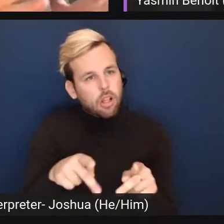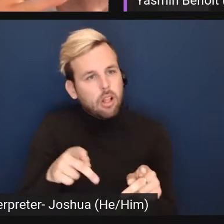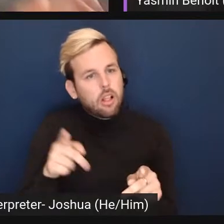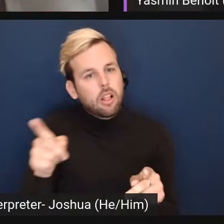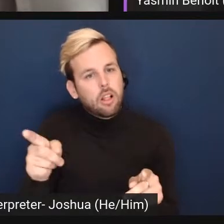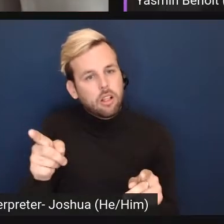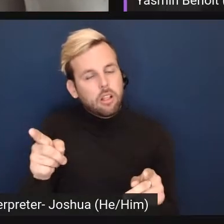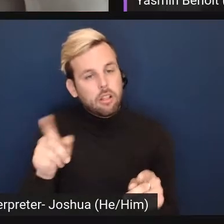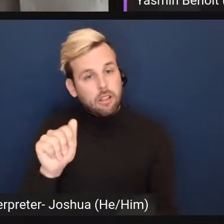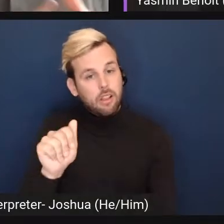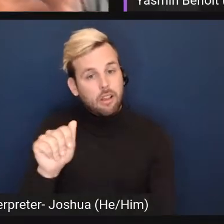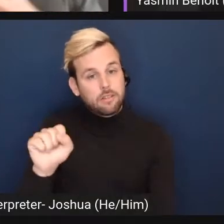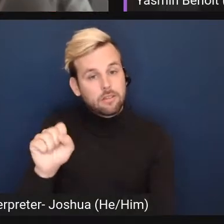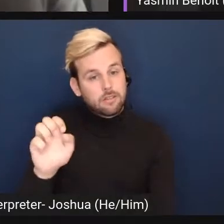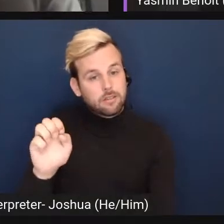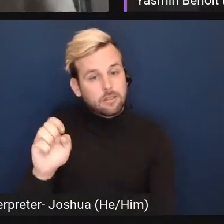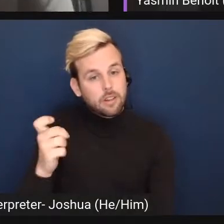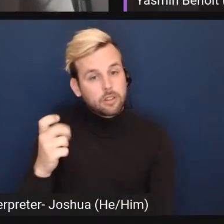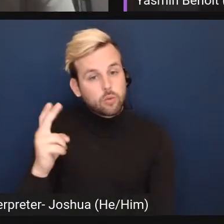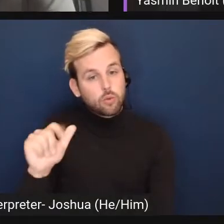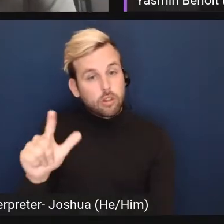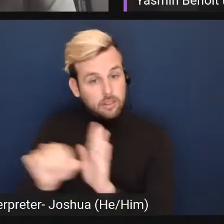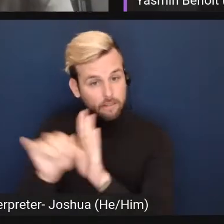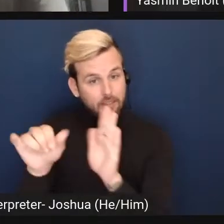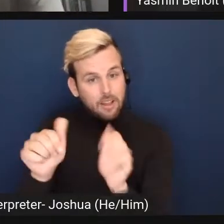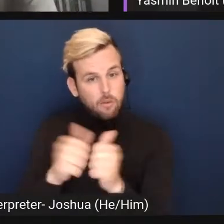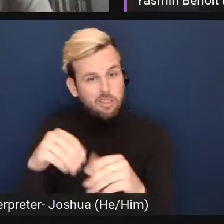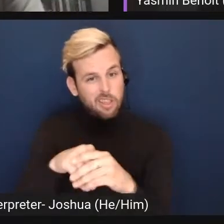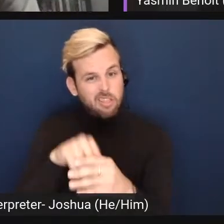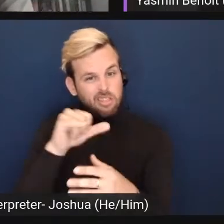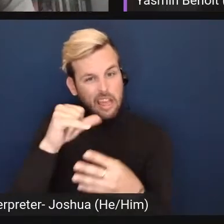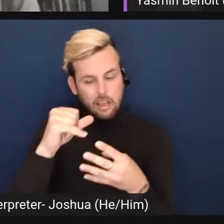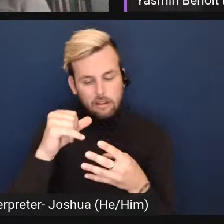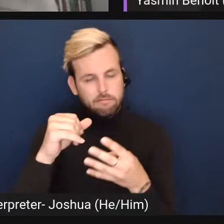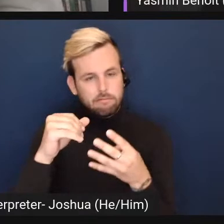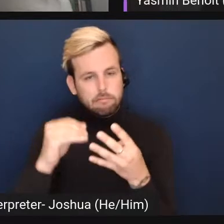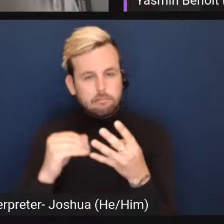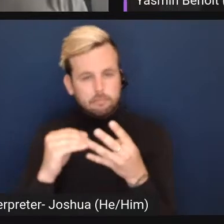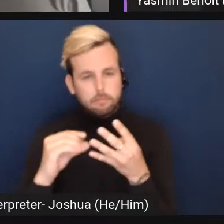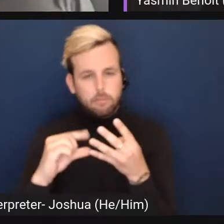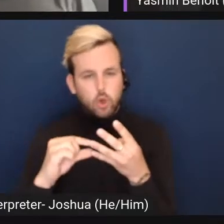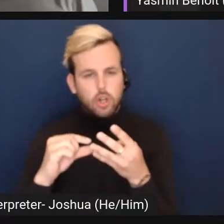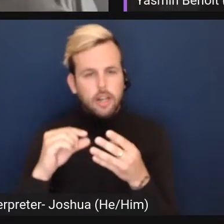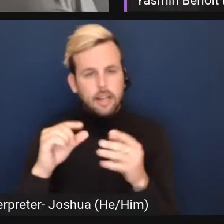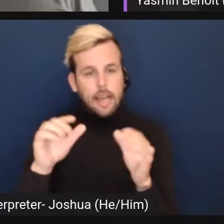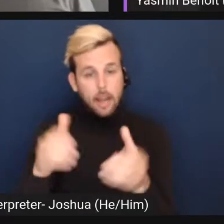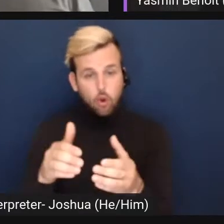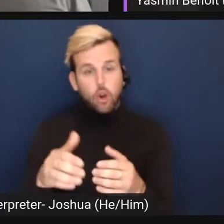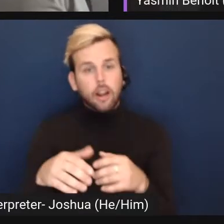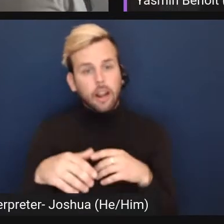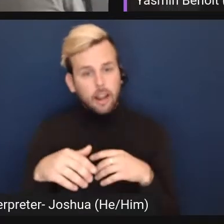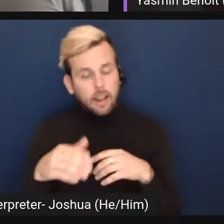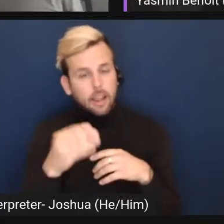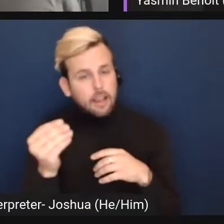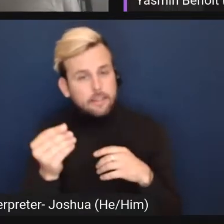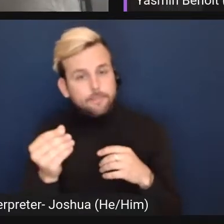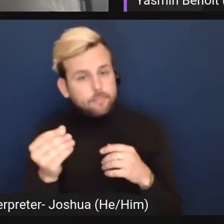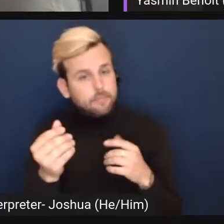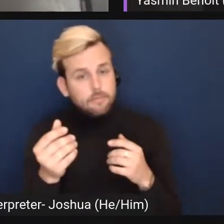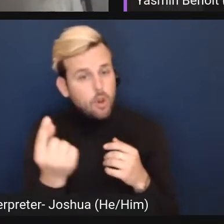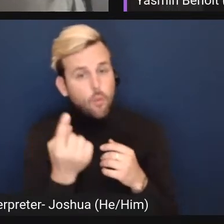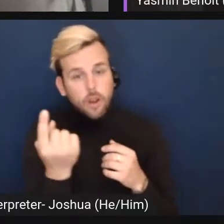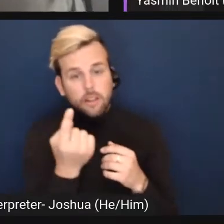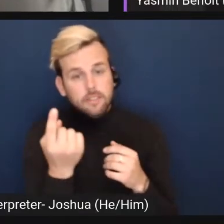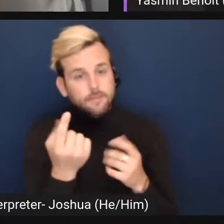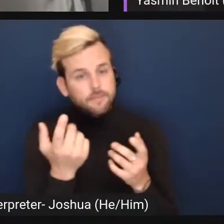were asexual identified who were in that very little category. And it